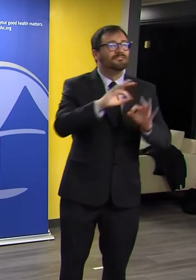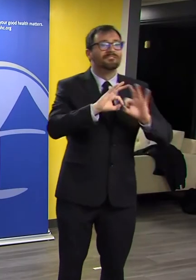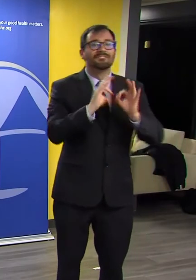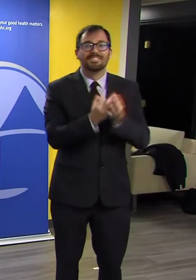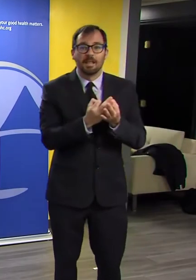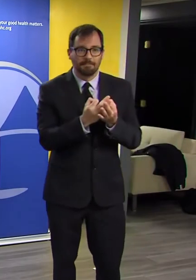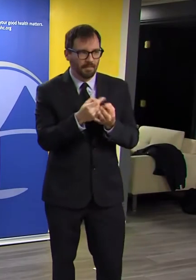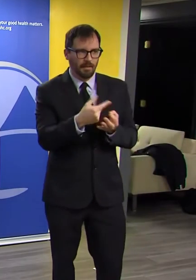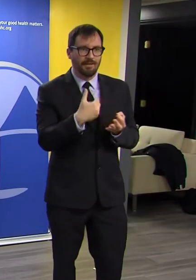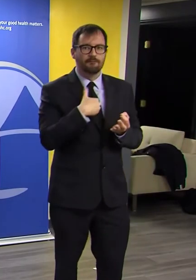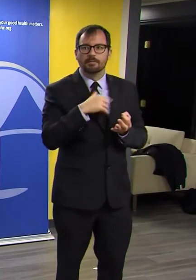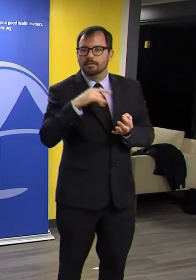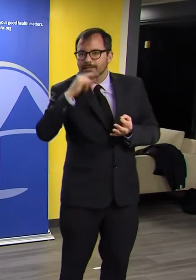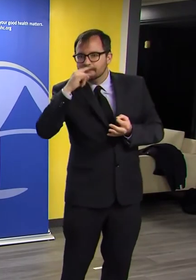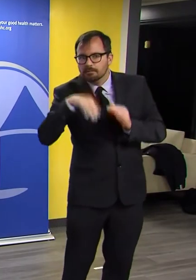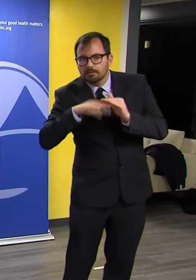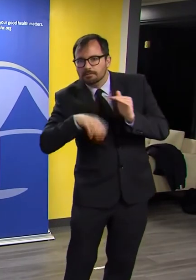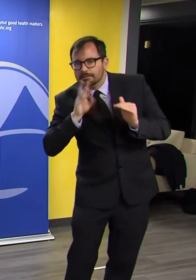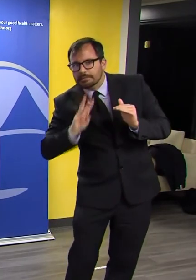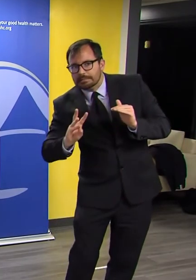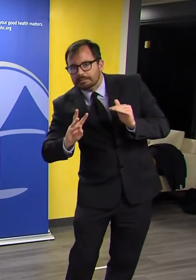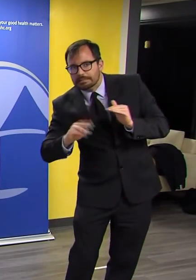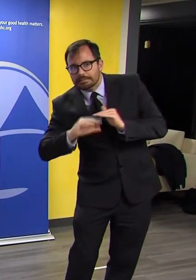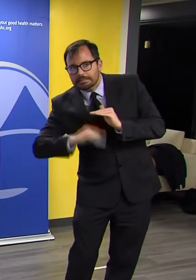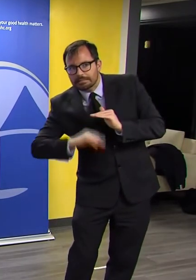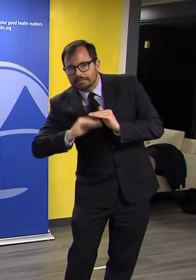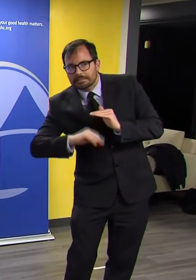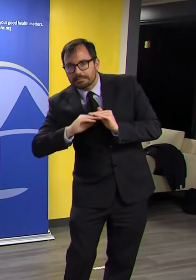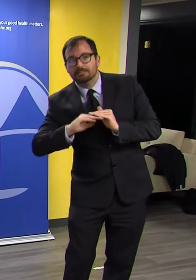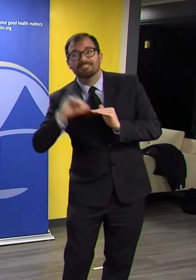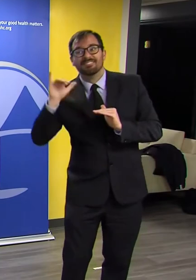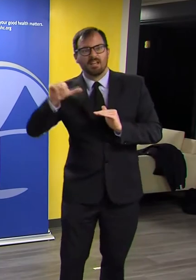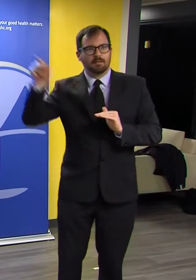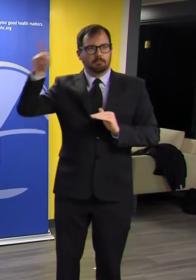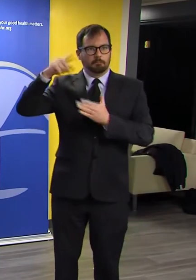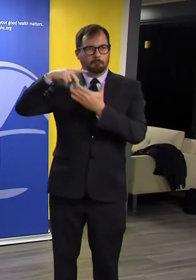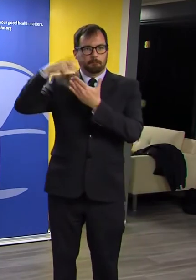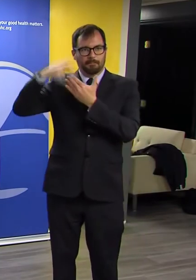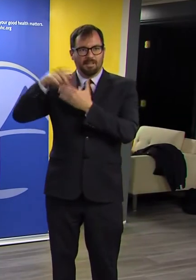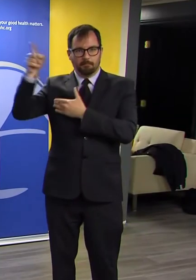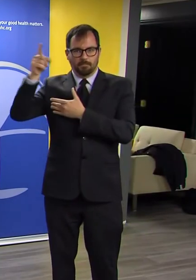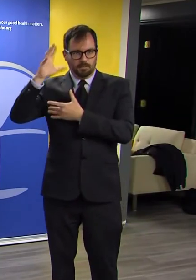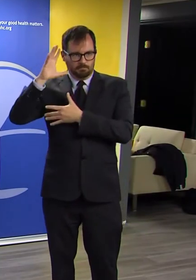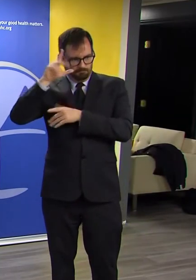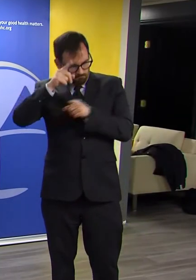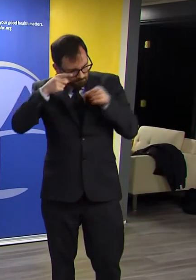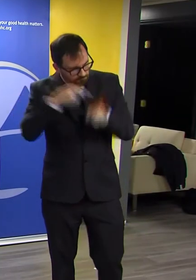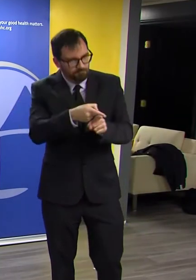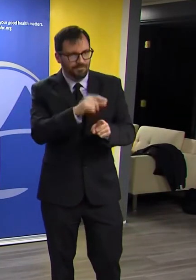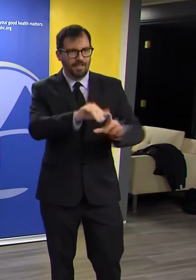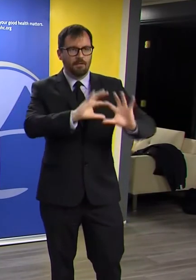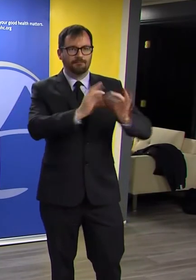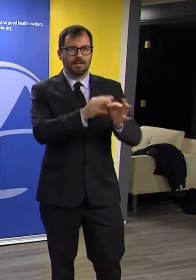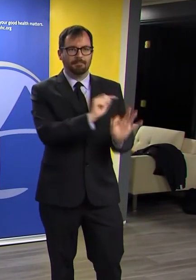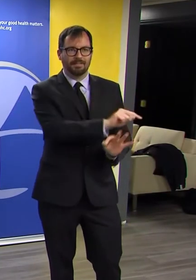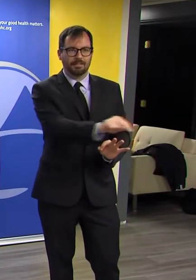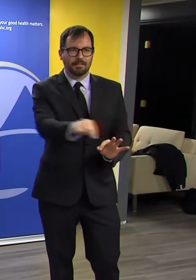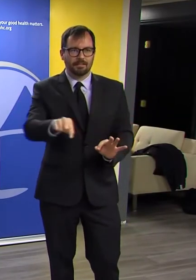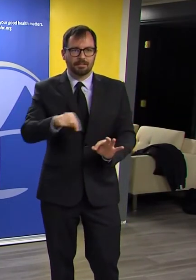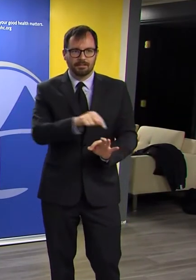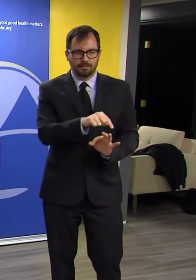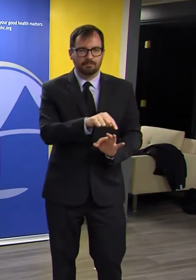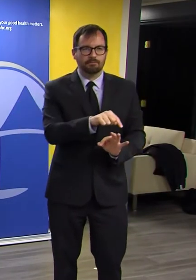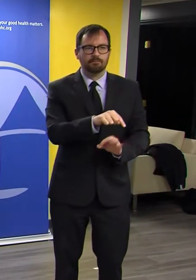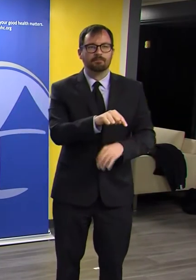by 15%. I know this is something very important to Senator DiDomenico. PEBT was created by the federal government